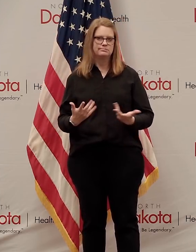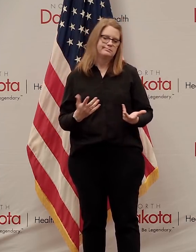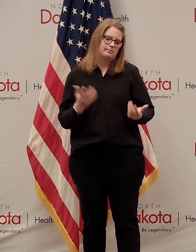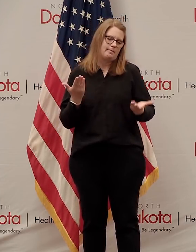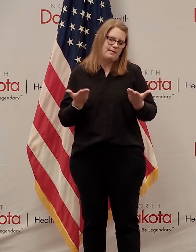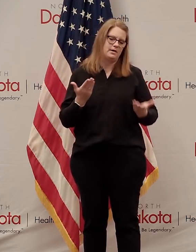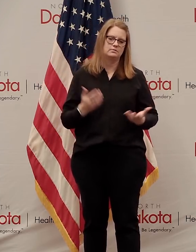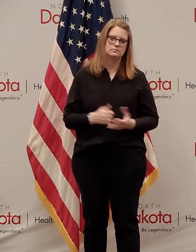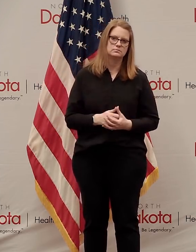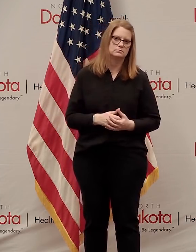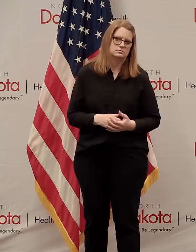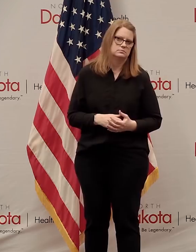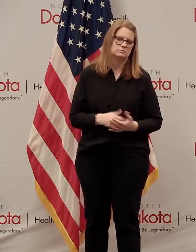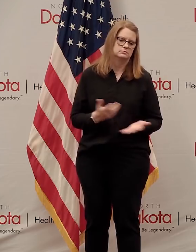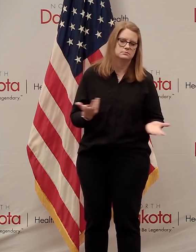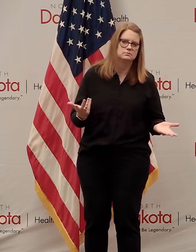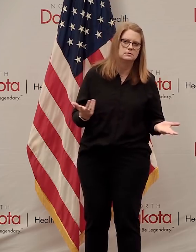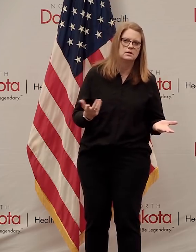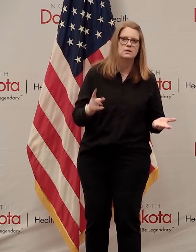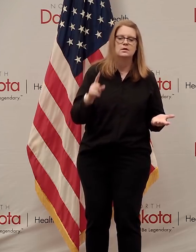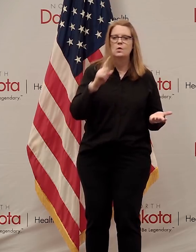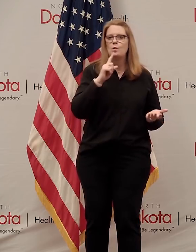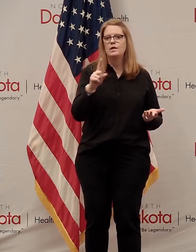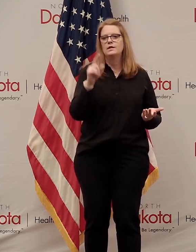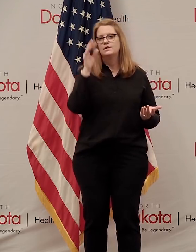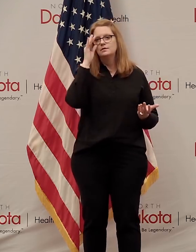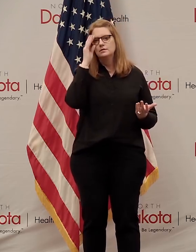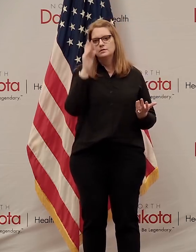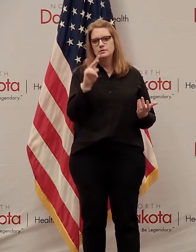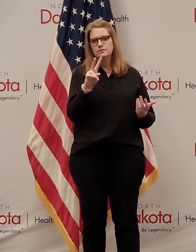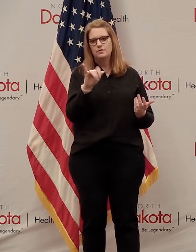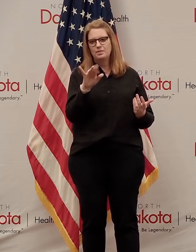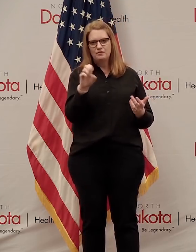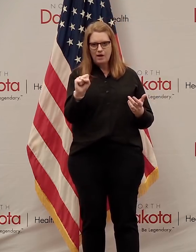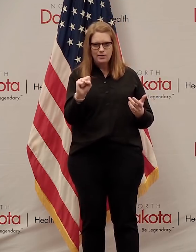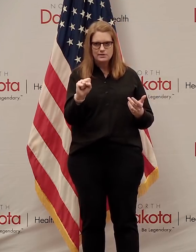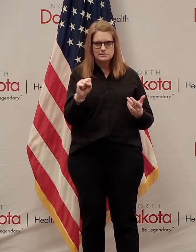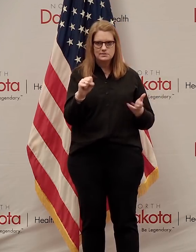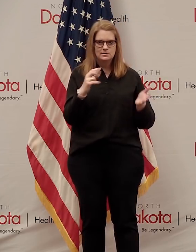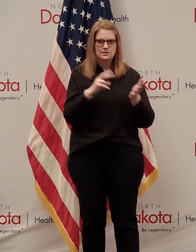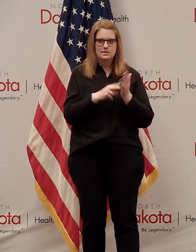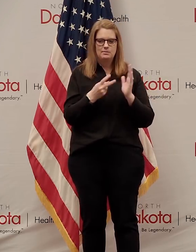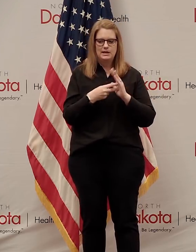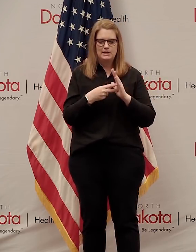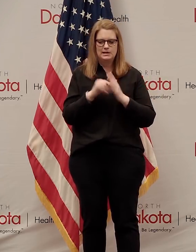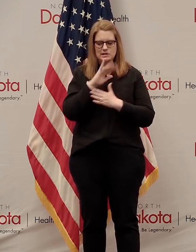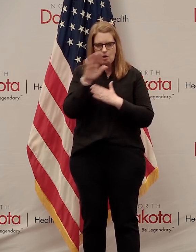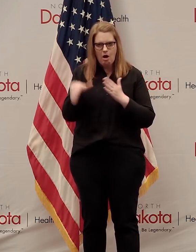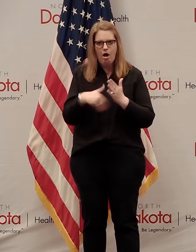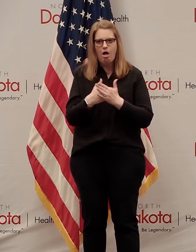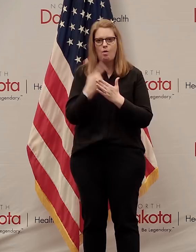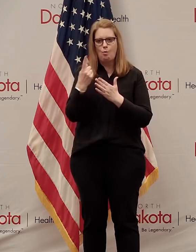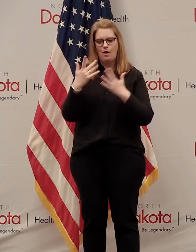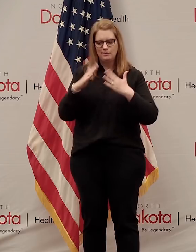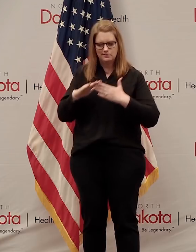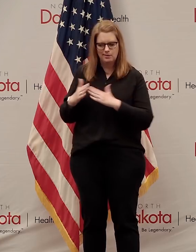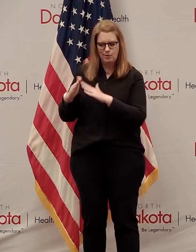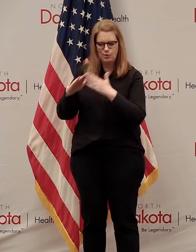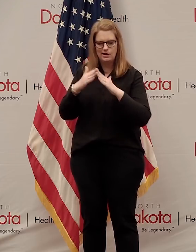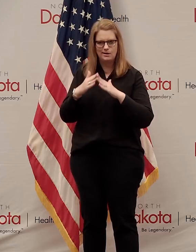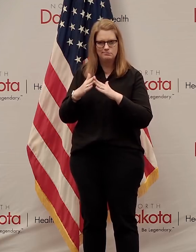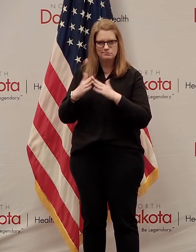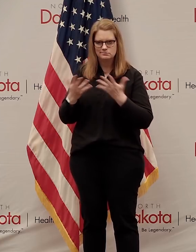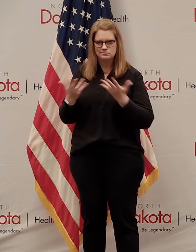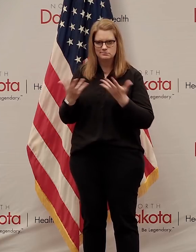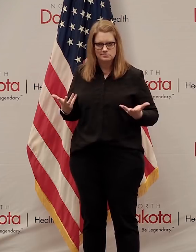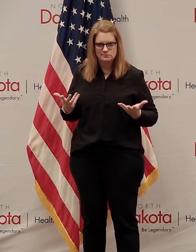all, they're all, from the eyes of the virus, they're all one, it's all one metro area. It's all one community area. So I don't think we can really differentiate